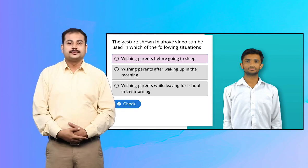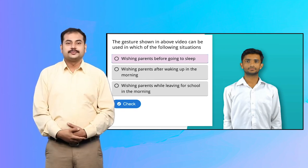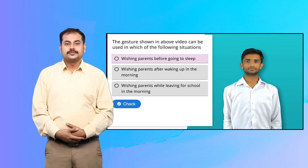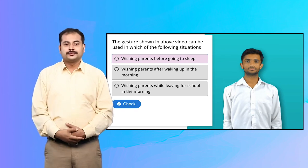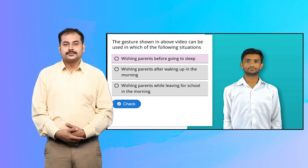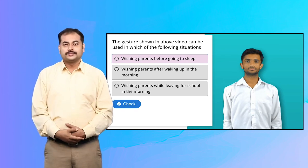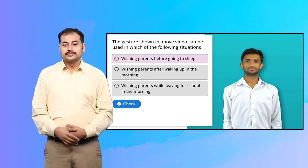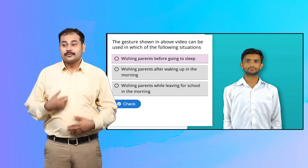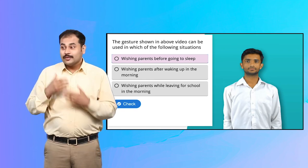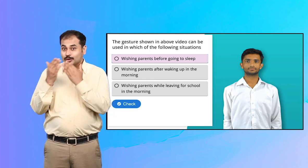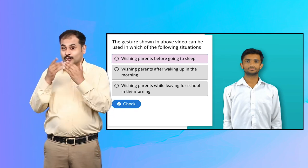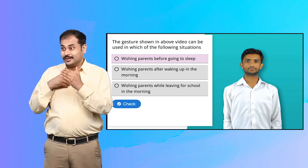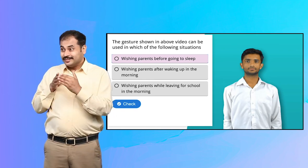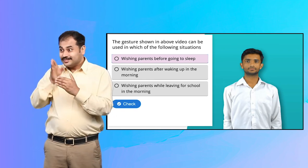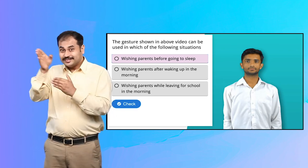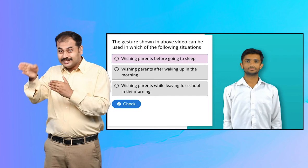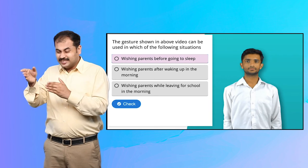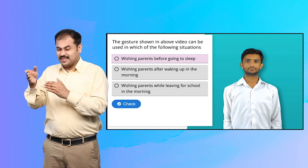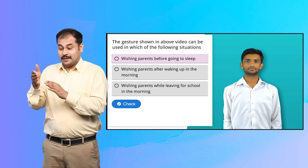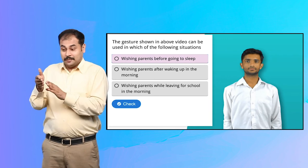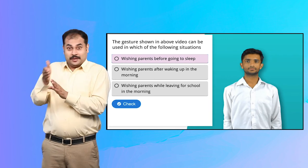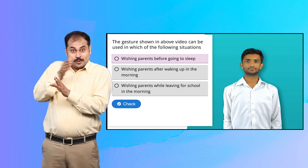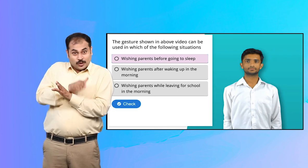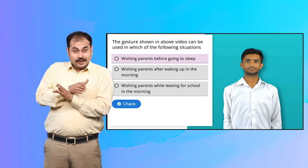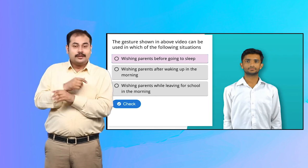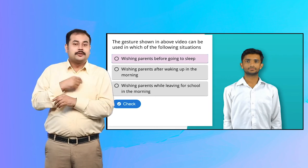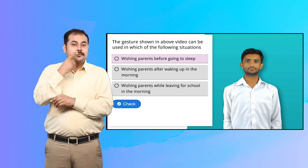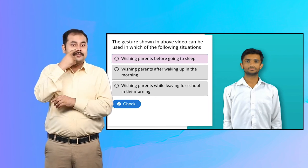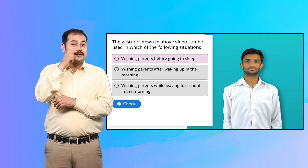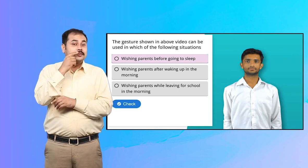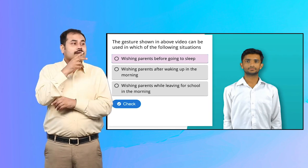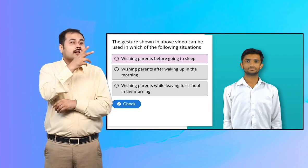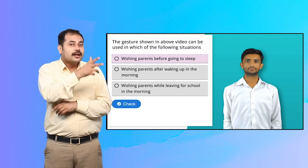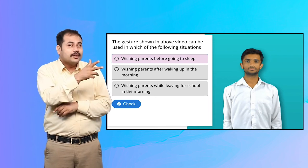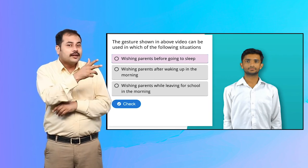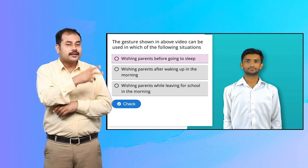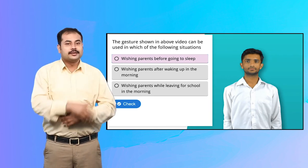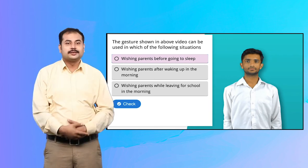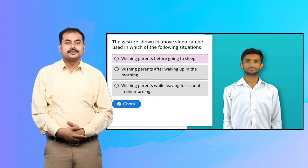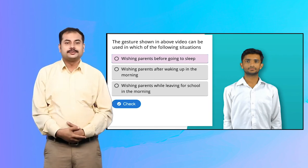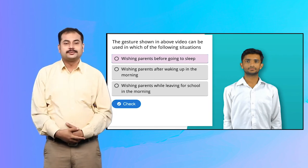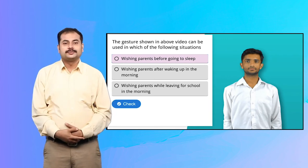10. Wishing parents while living for school in the morning. 10.